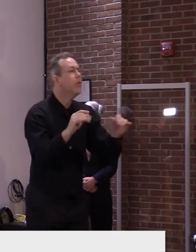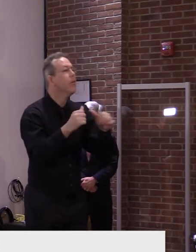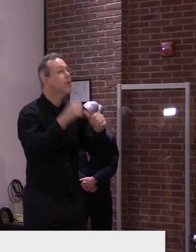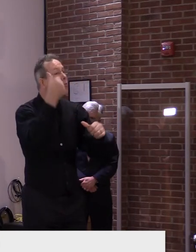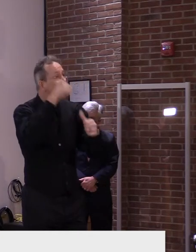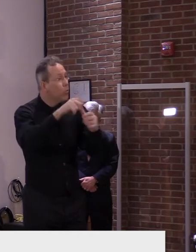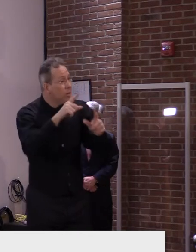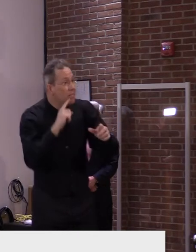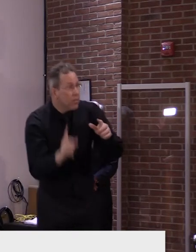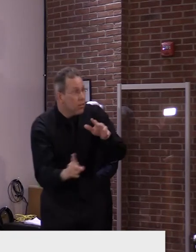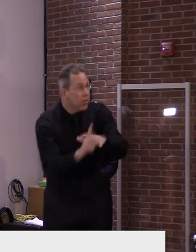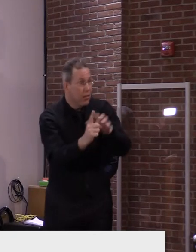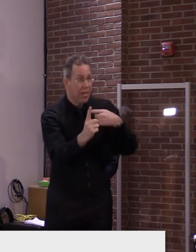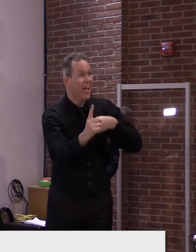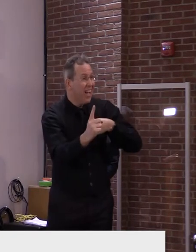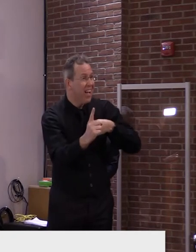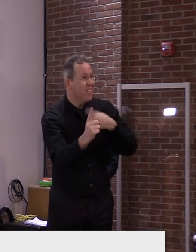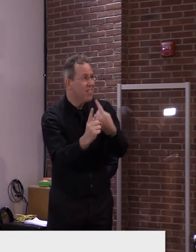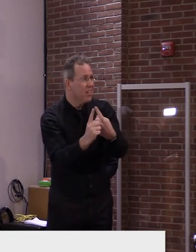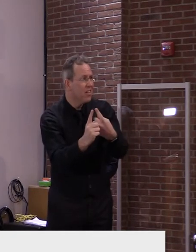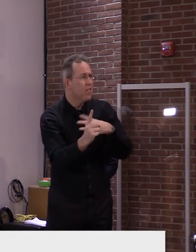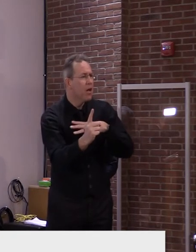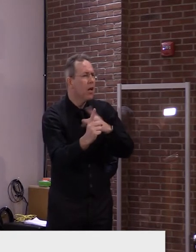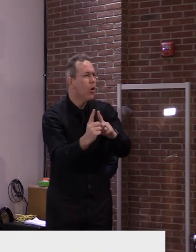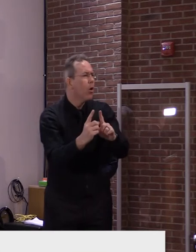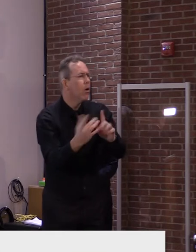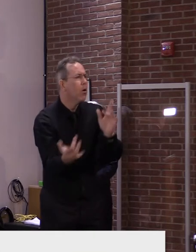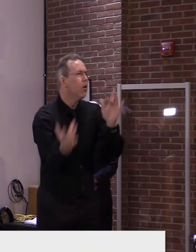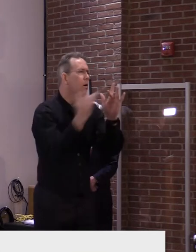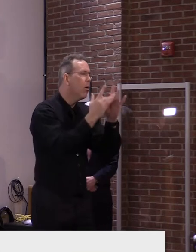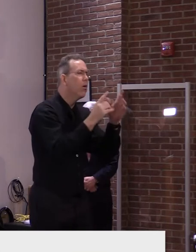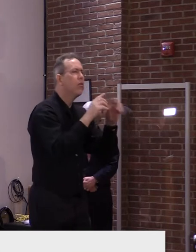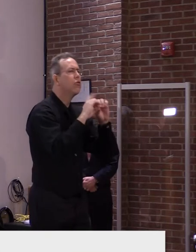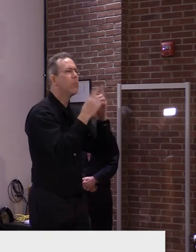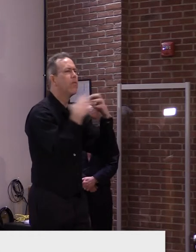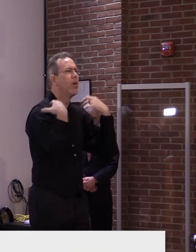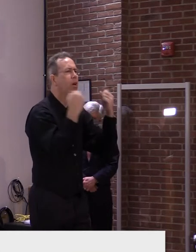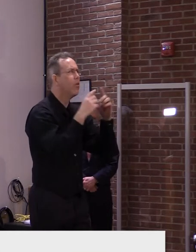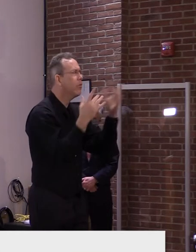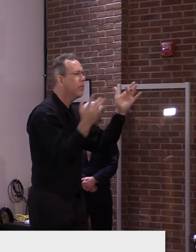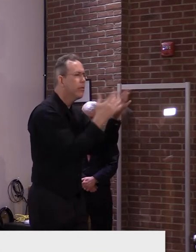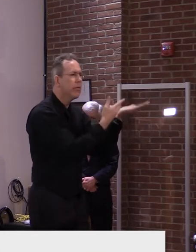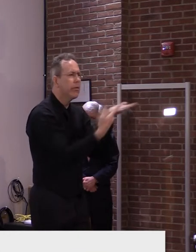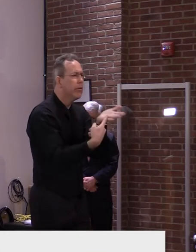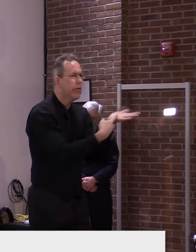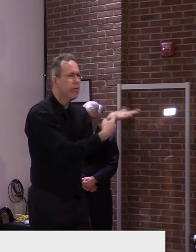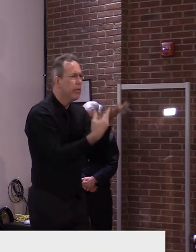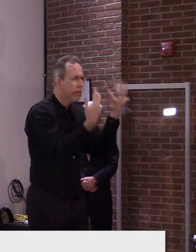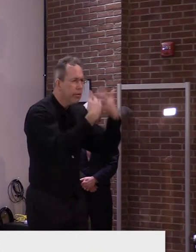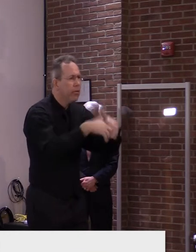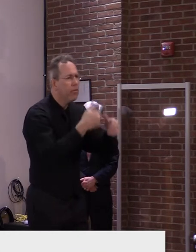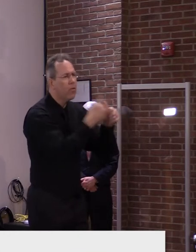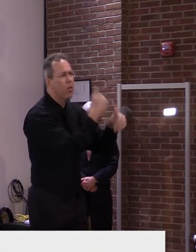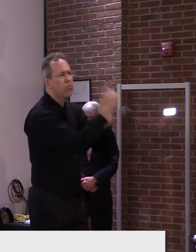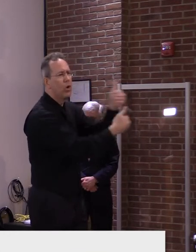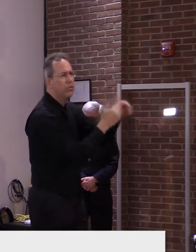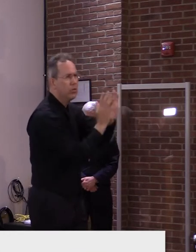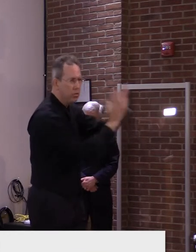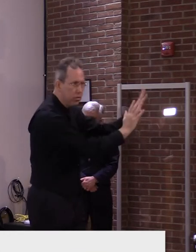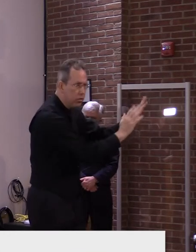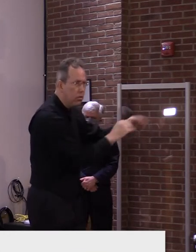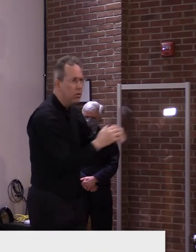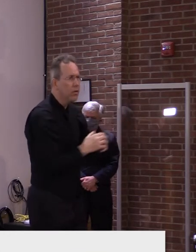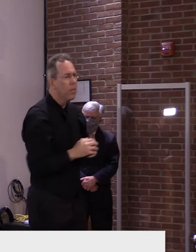goes through their typical contact tracing process and so forth and advises the school on, on what to do next. Uh, there have been situations